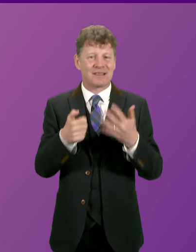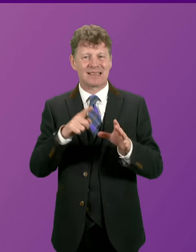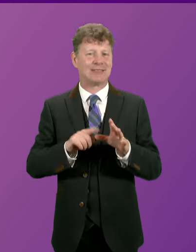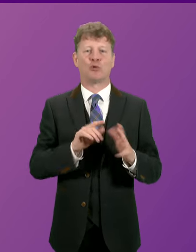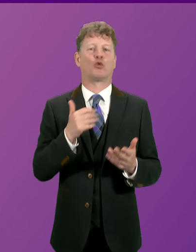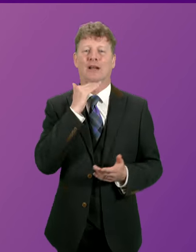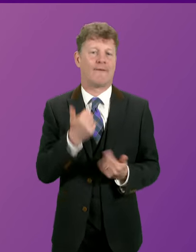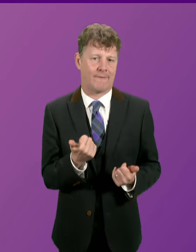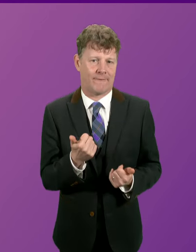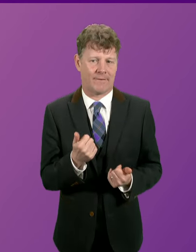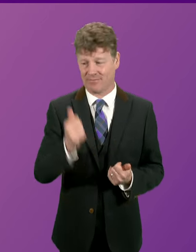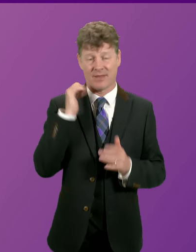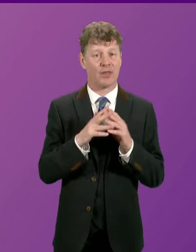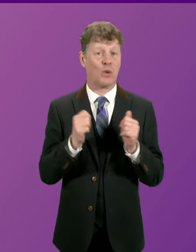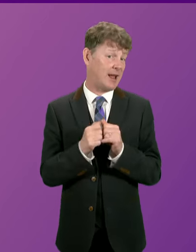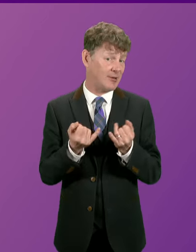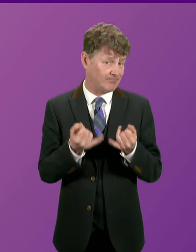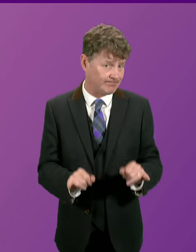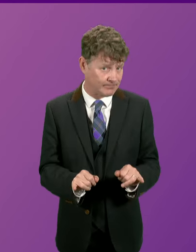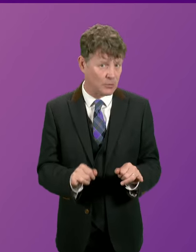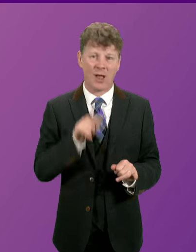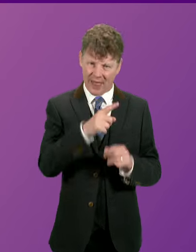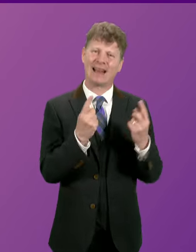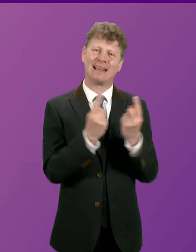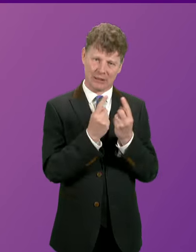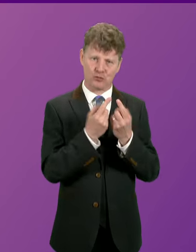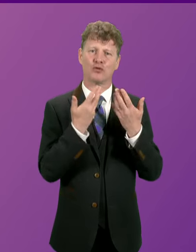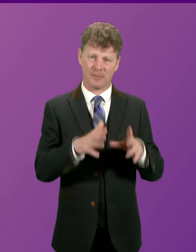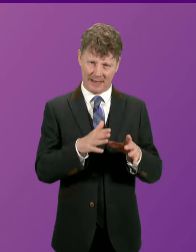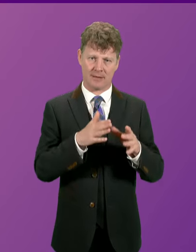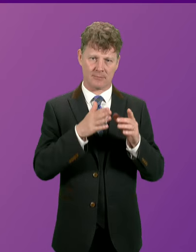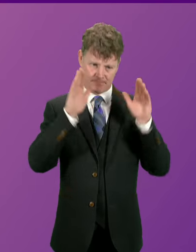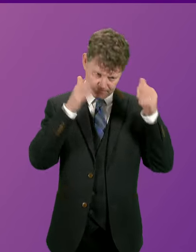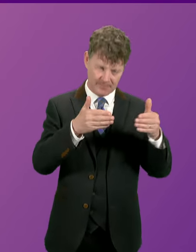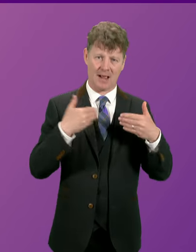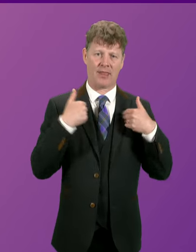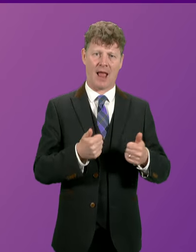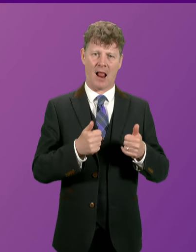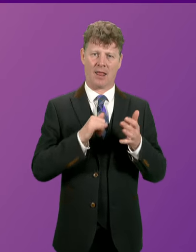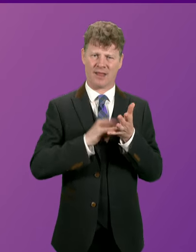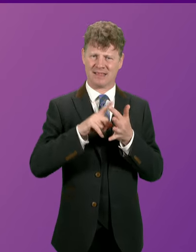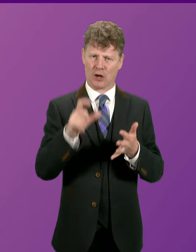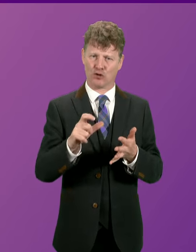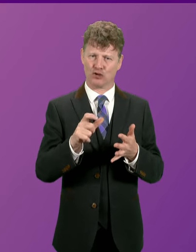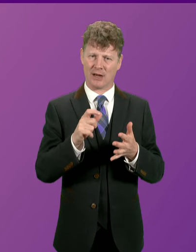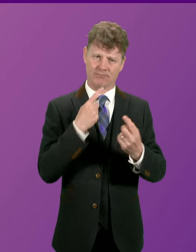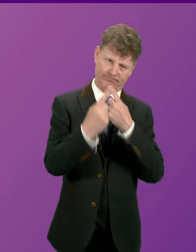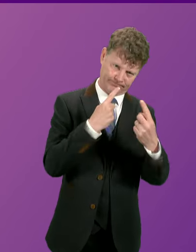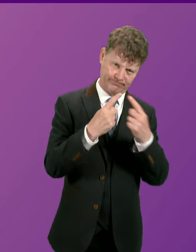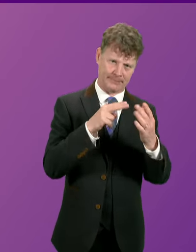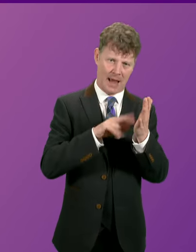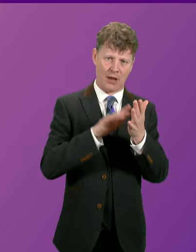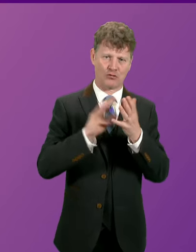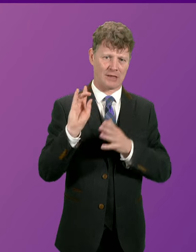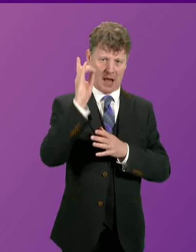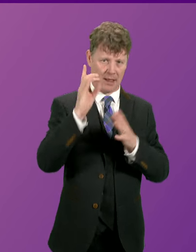certainly wasn't good enough at the weekend. So that issue has been addressed directly by the Health Secretary in his dialogue with NHS Highland.